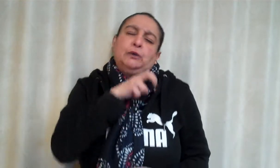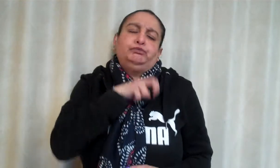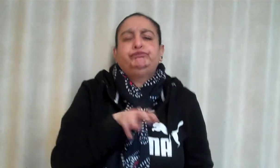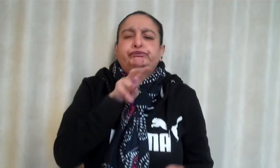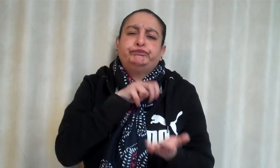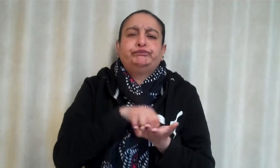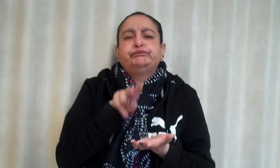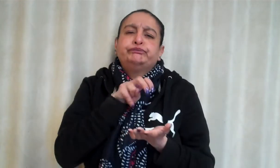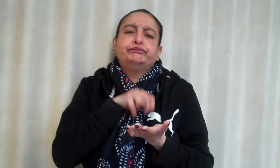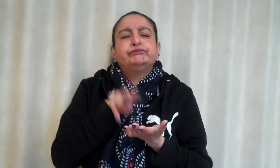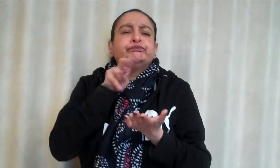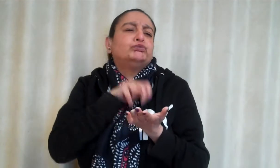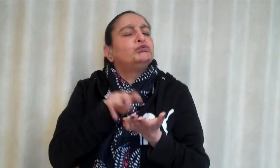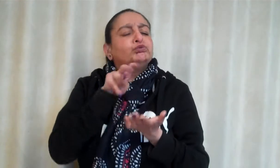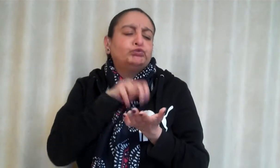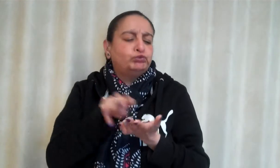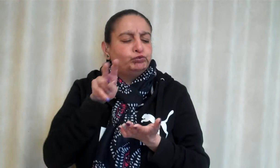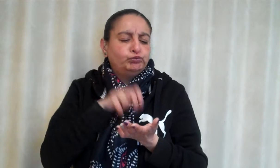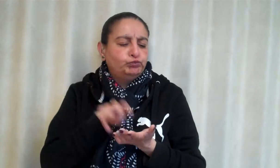The mace carried on.